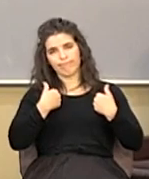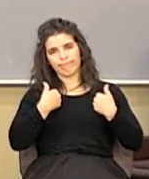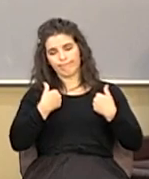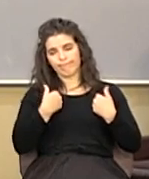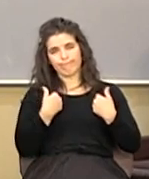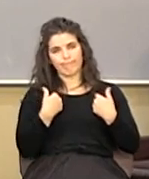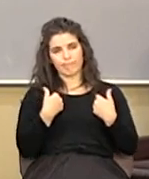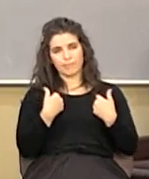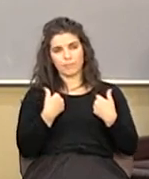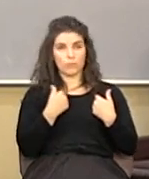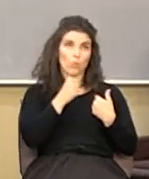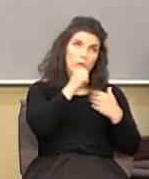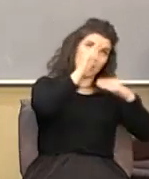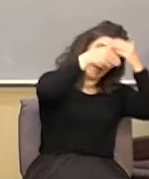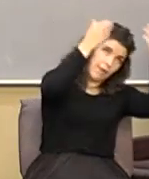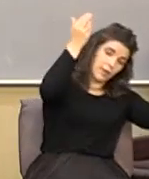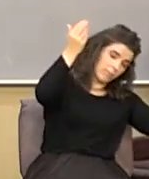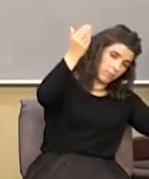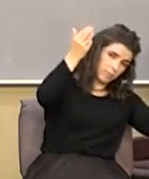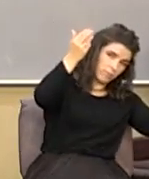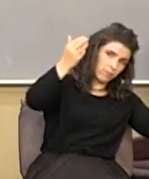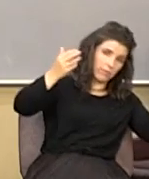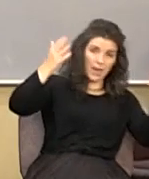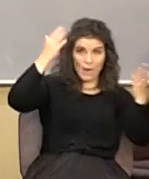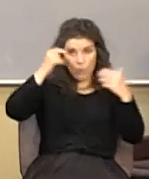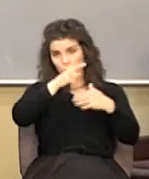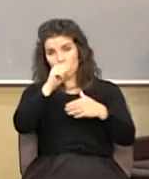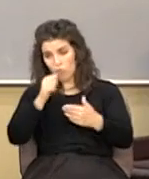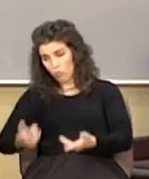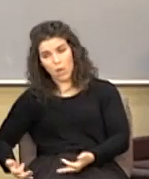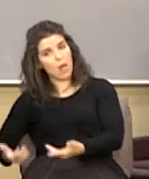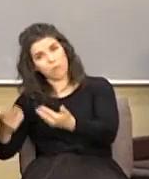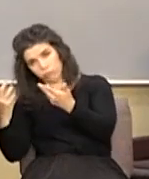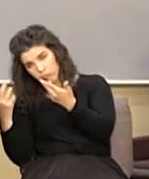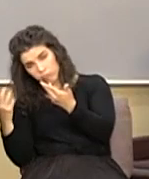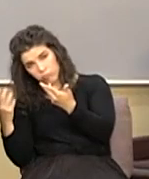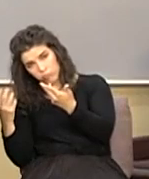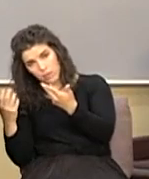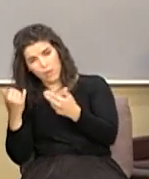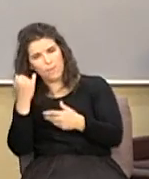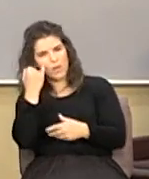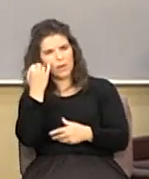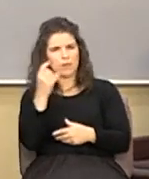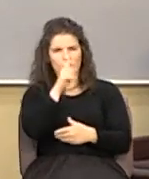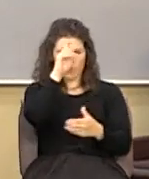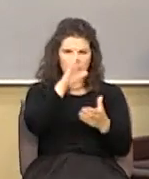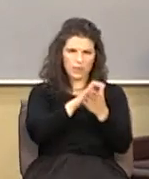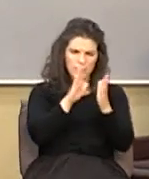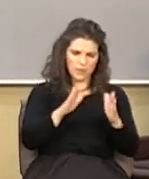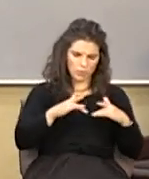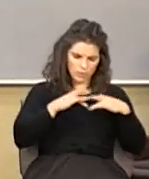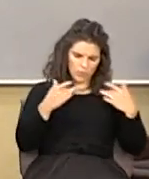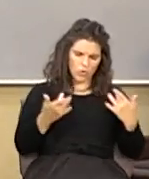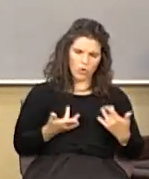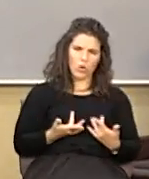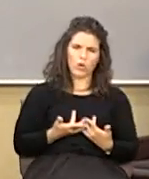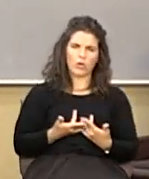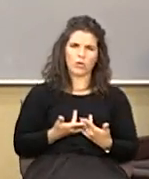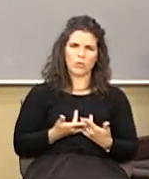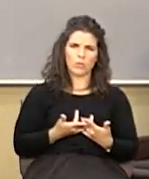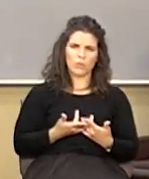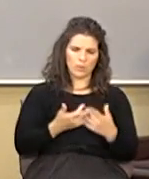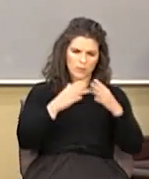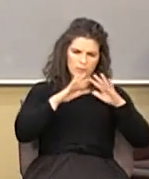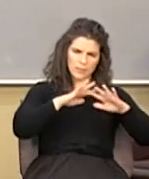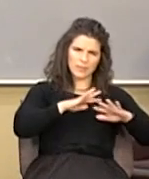well we're not in heaven I hope you don't go to hell but if you're a believer you have a heart where this issue has